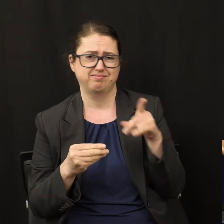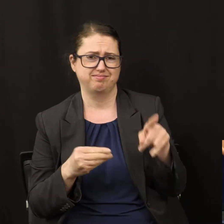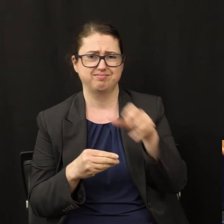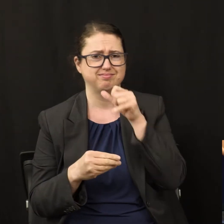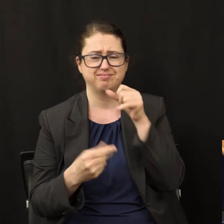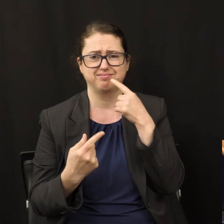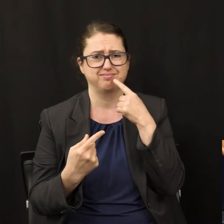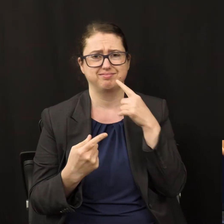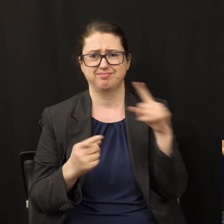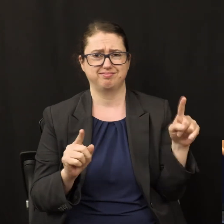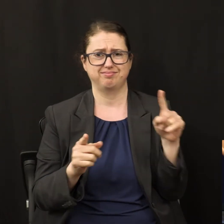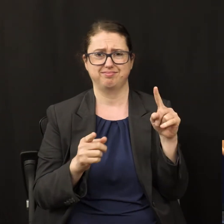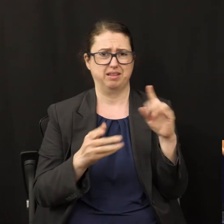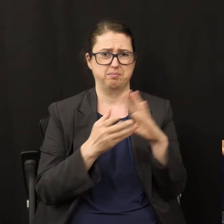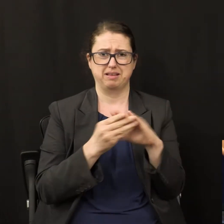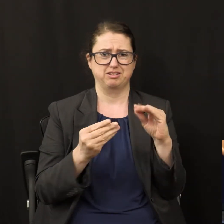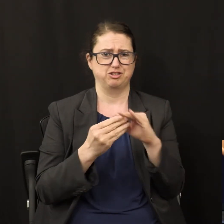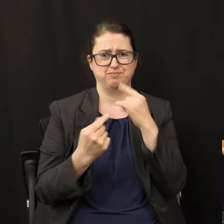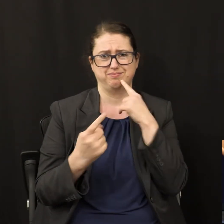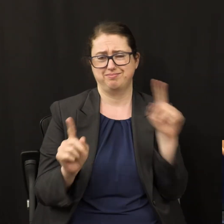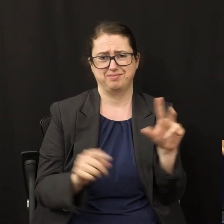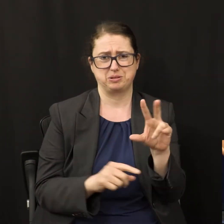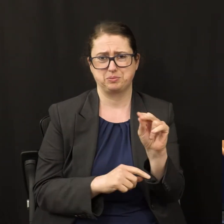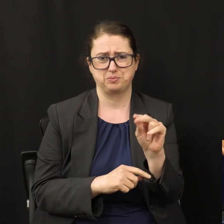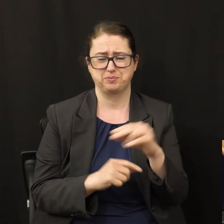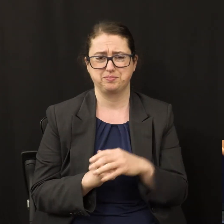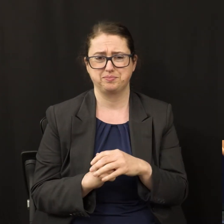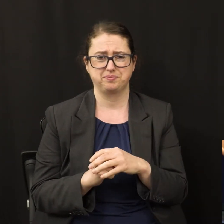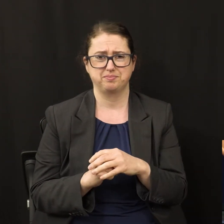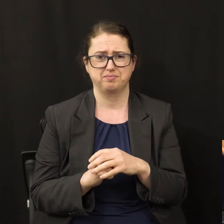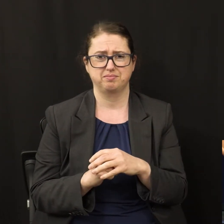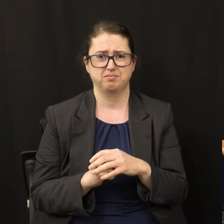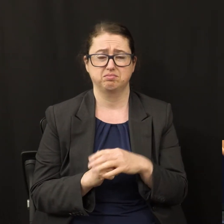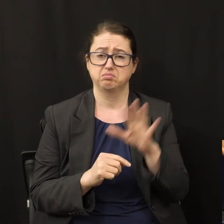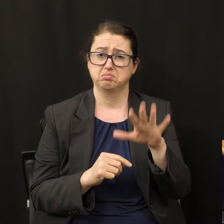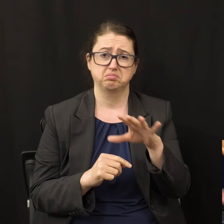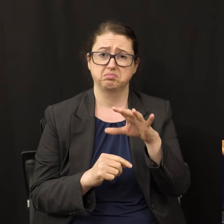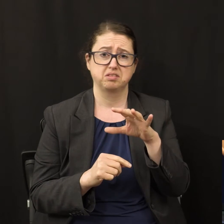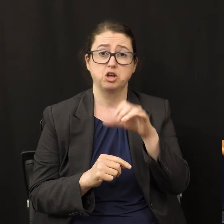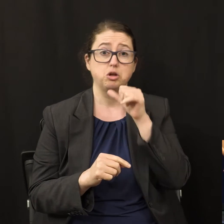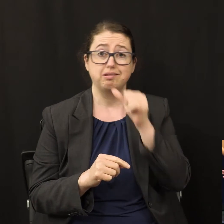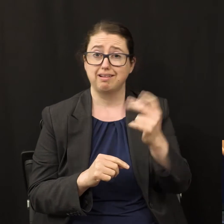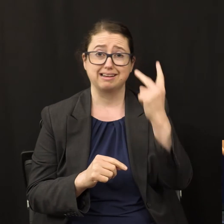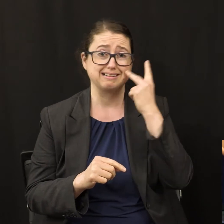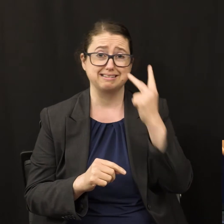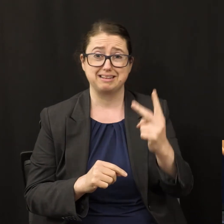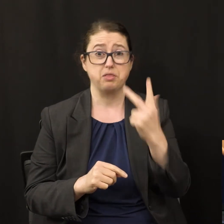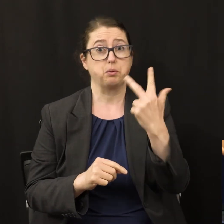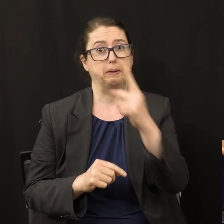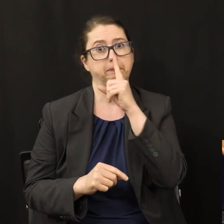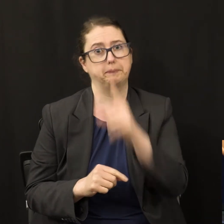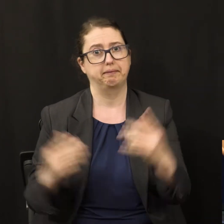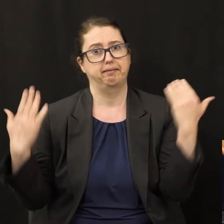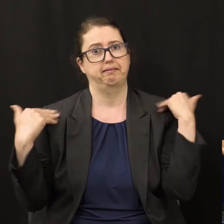the messages. We are not to expect three literal angels flying and whizzing by in heaven